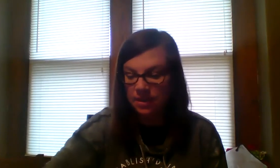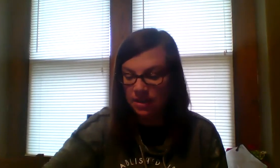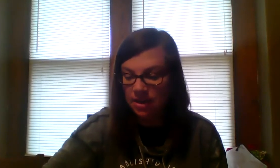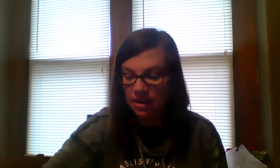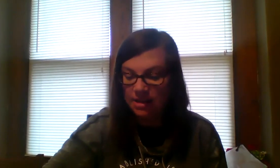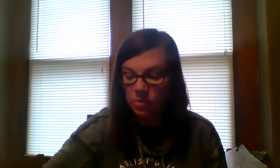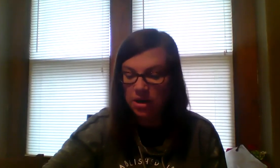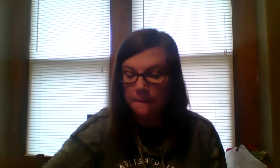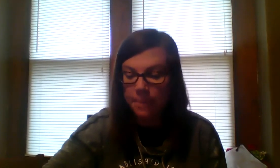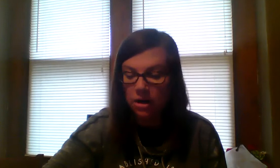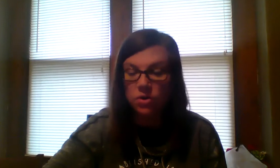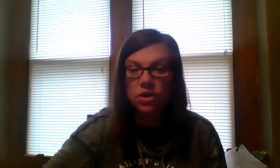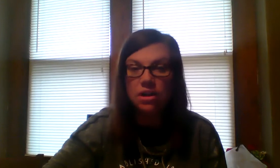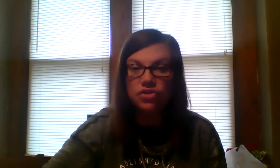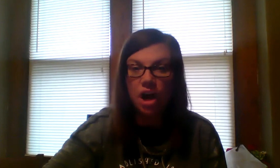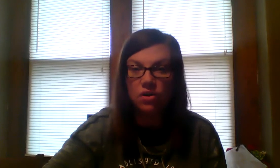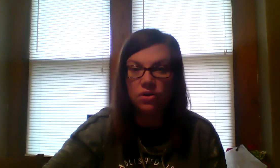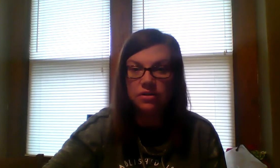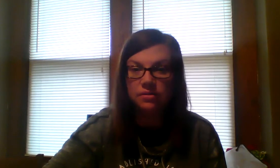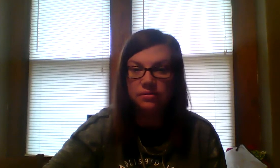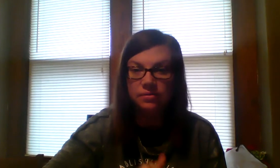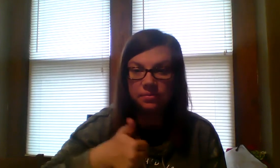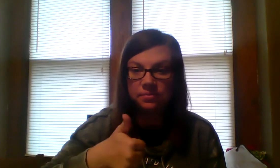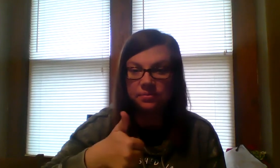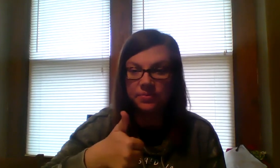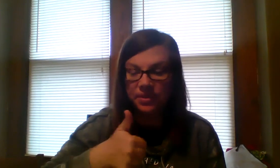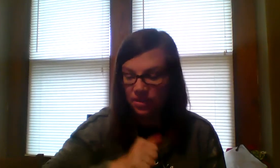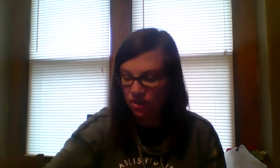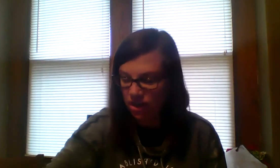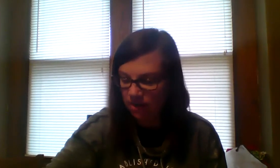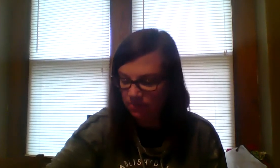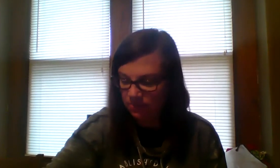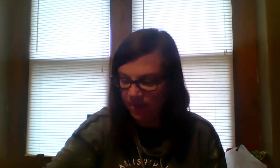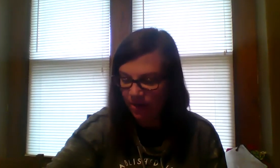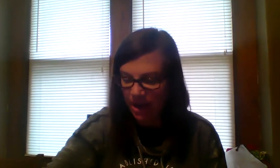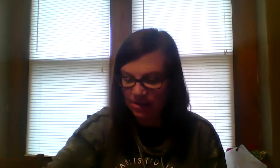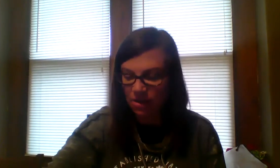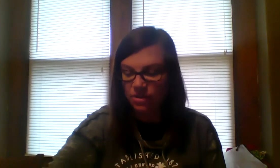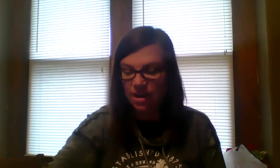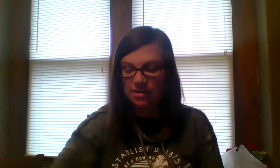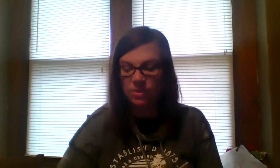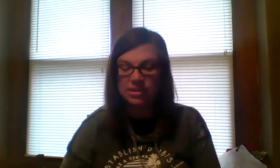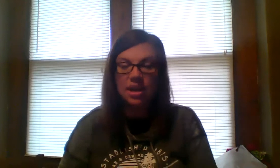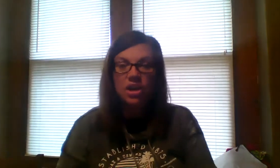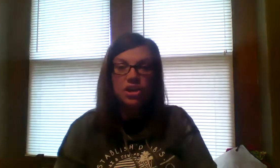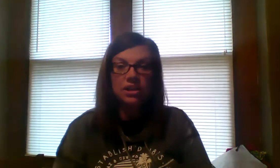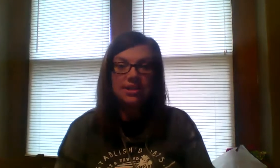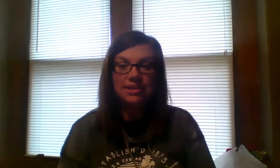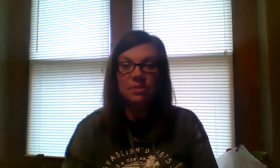And the last one, buckle, chuckle. Good job, okay, so the next one. You're gonna listen to the